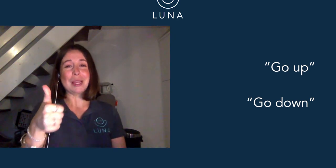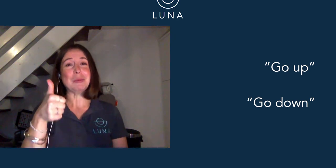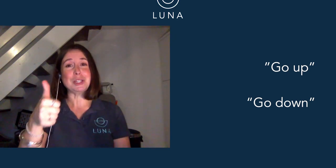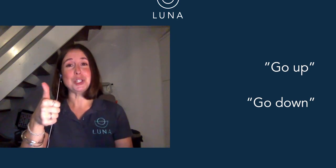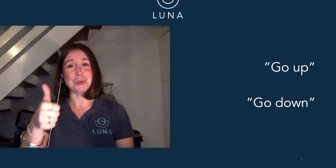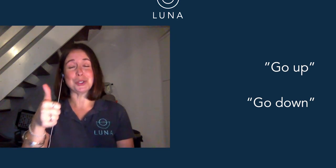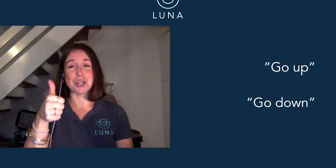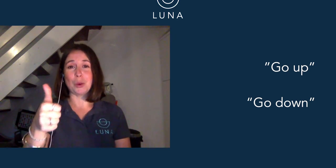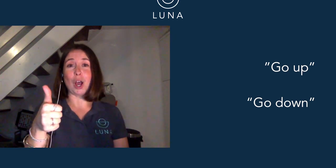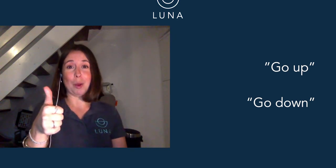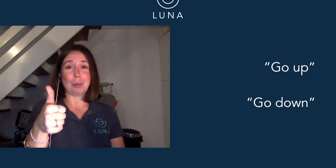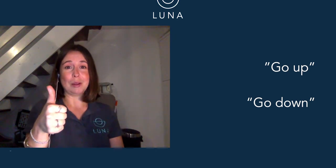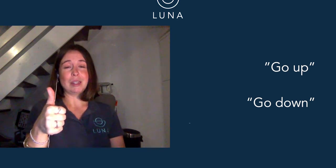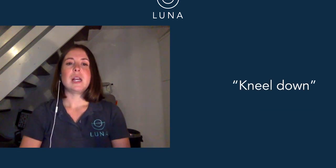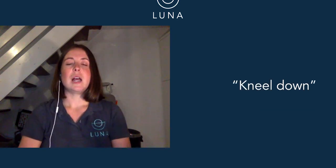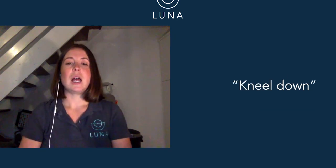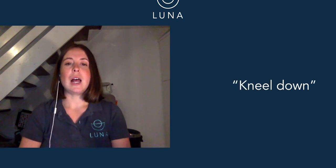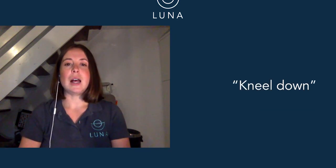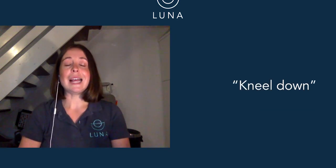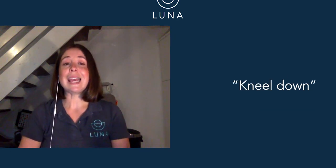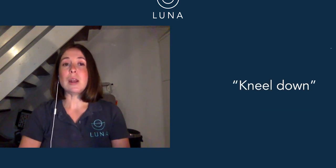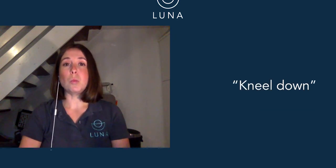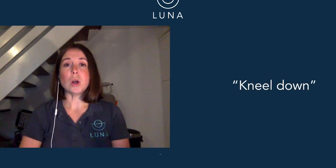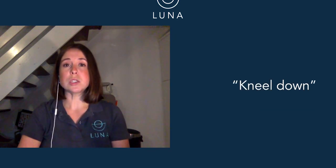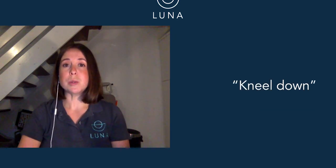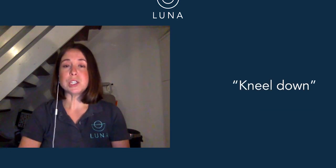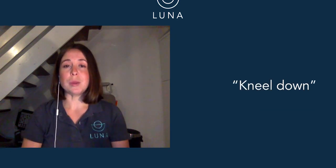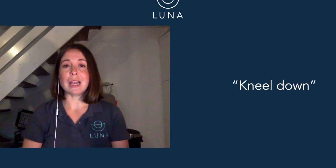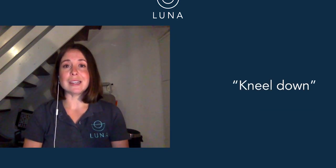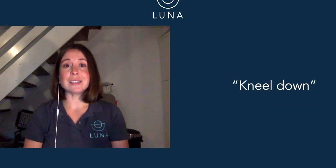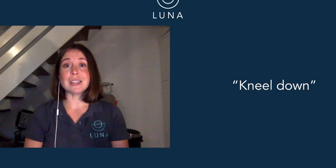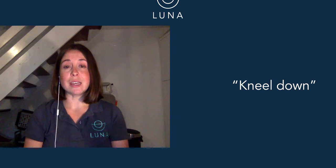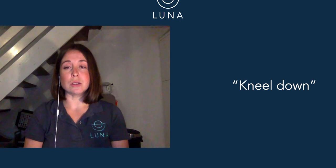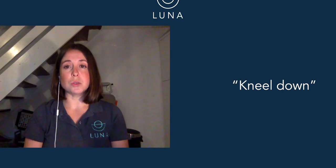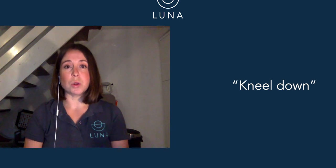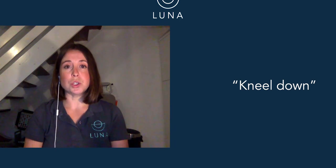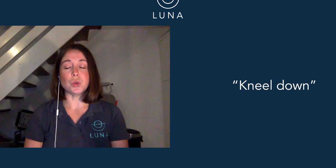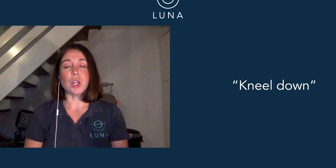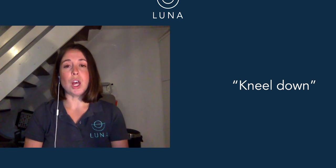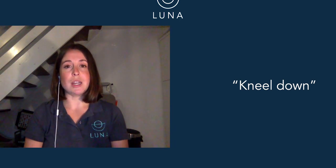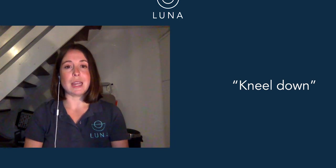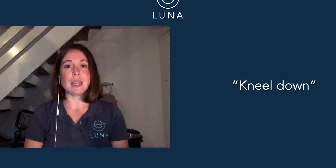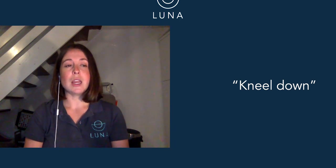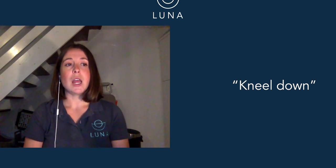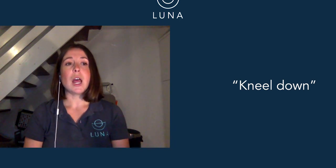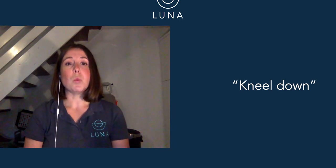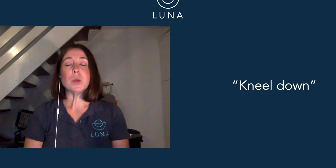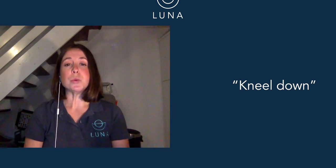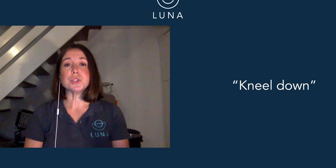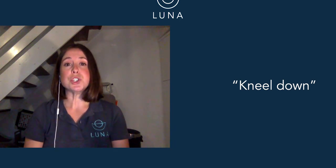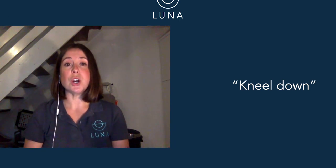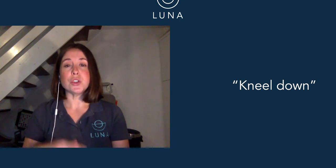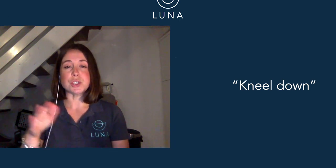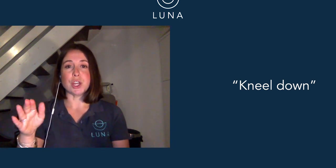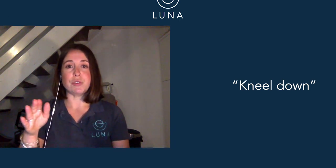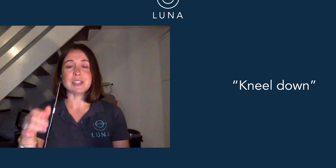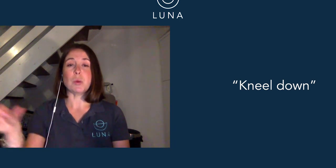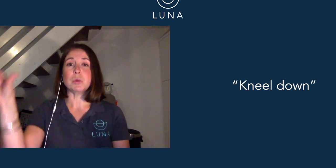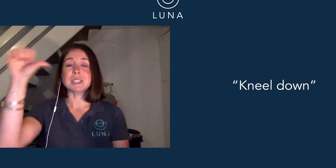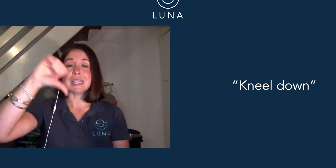it means you want to go up. Again, whilst we're doing our skills, whilst you're learning, we will start at the surface and we'll say to